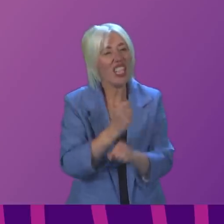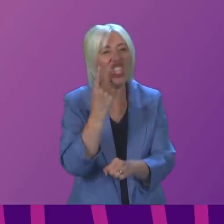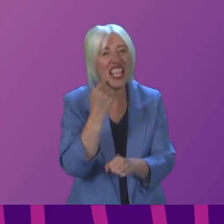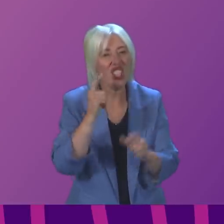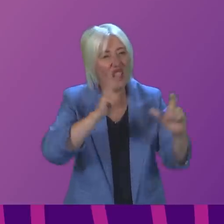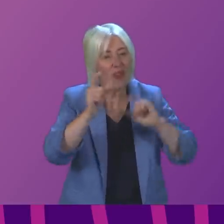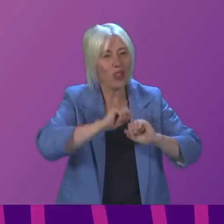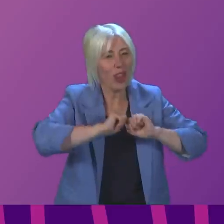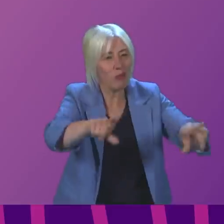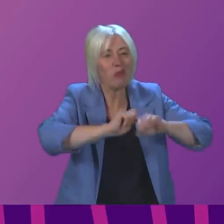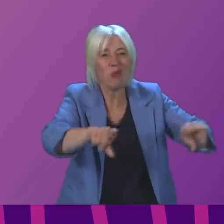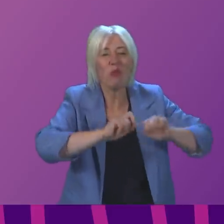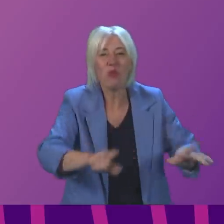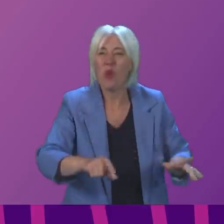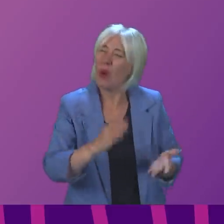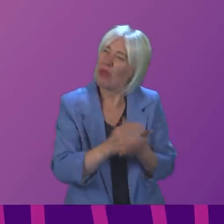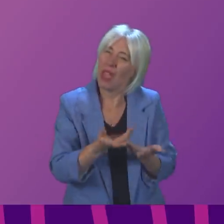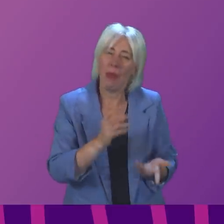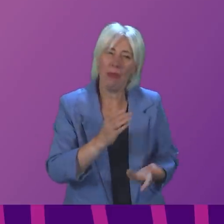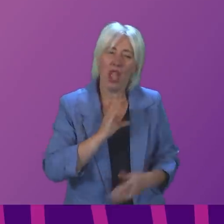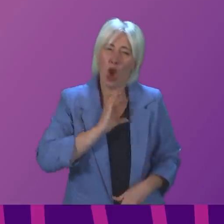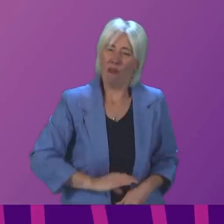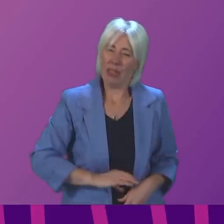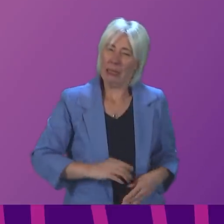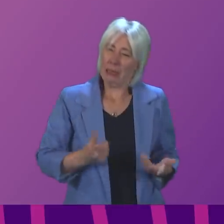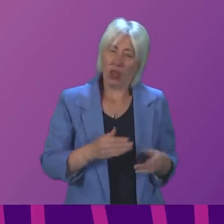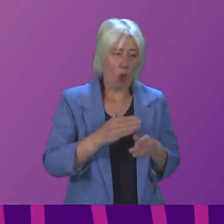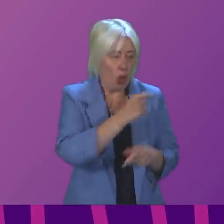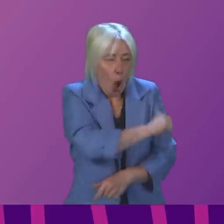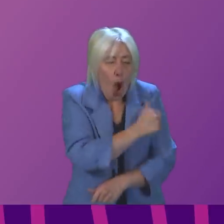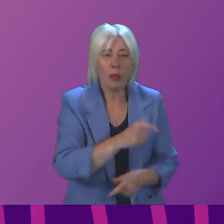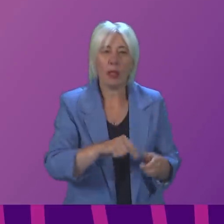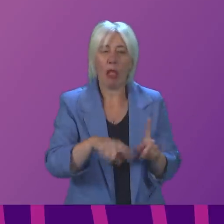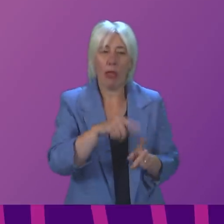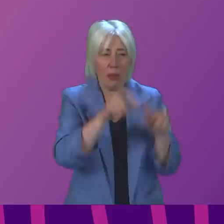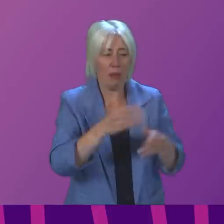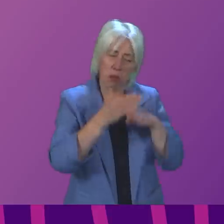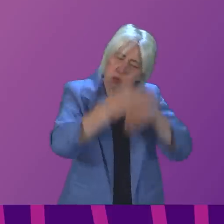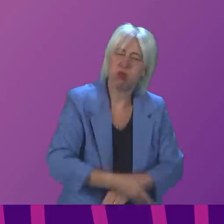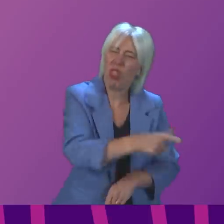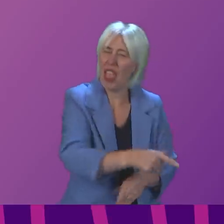try to undermine confidence in a hospital and in hard-working clinicians. Anna Sarwar.